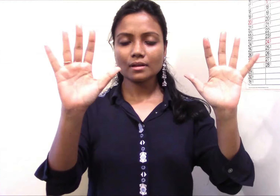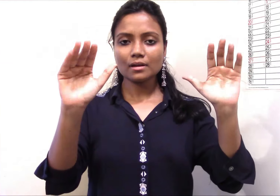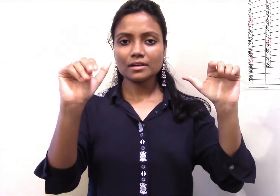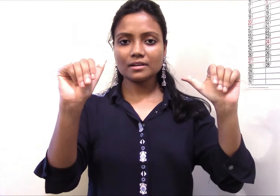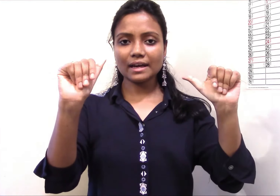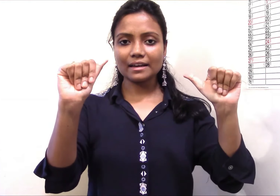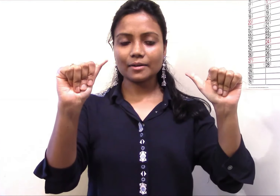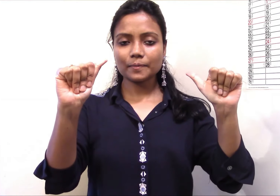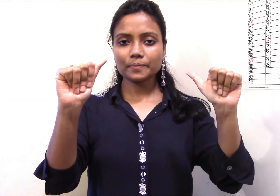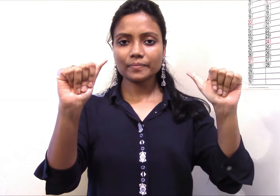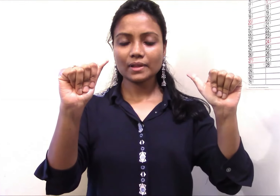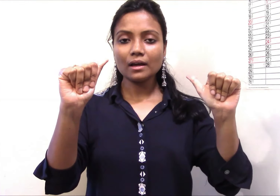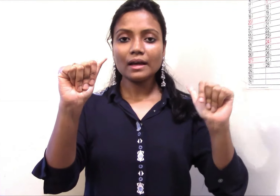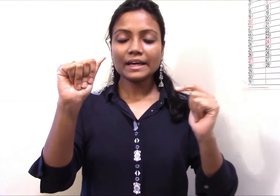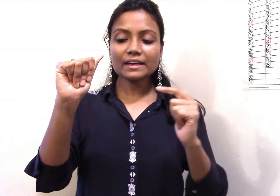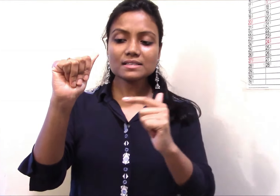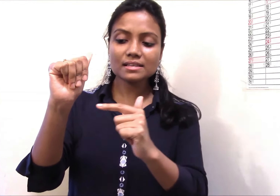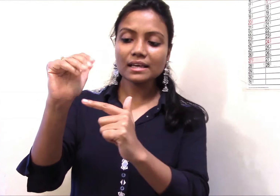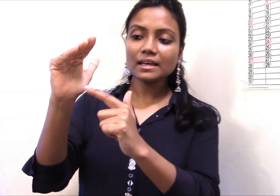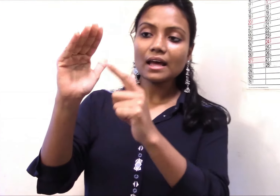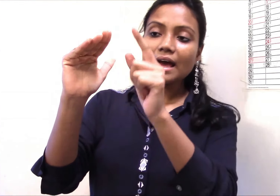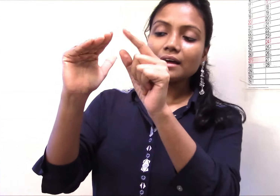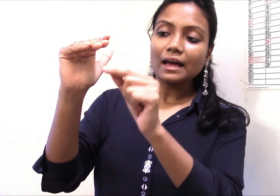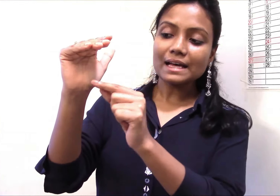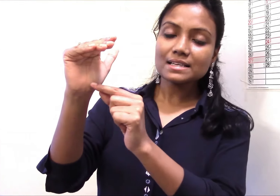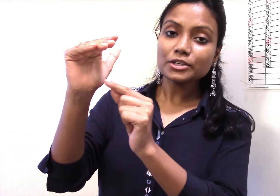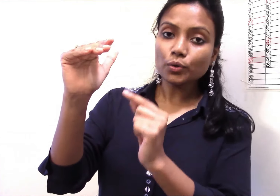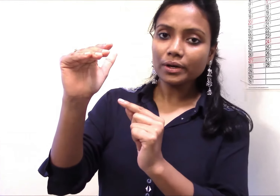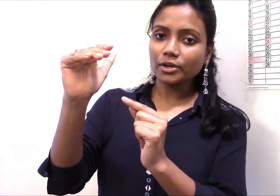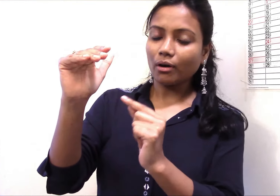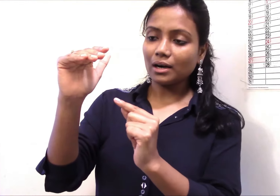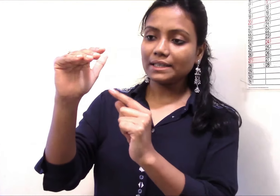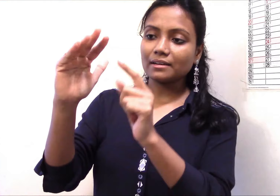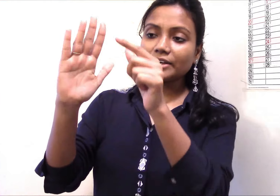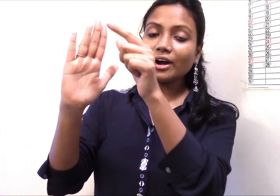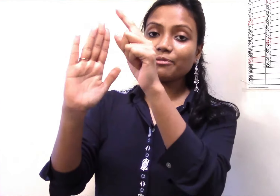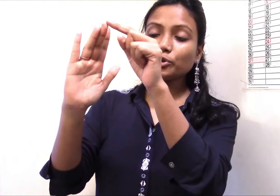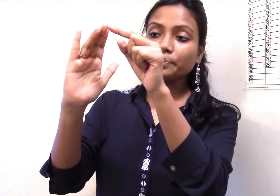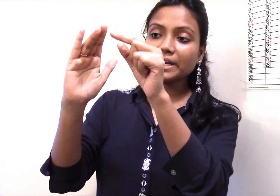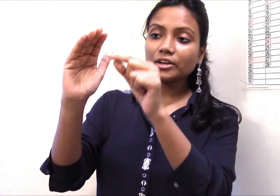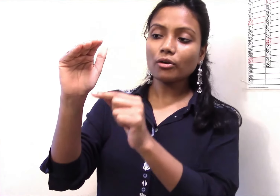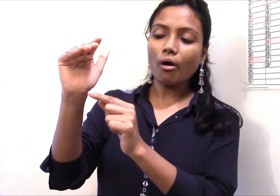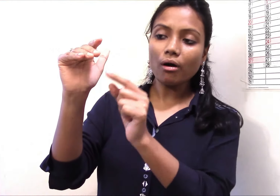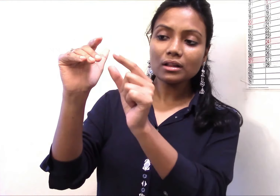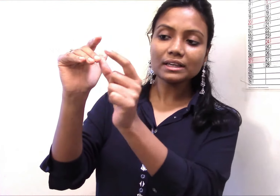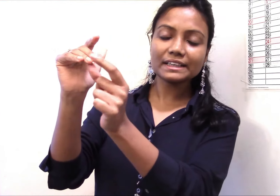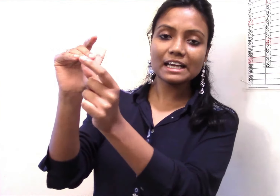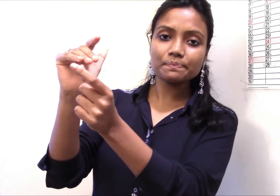Ten. You can see. As I told you earlier. You have to bring all the tip